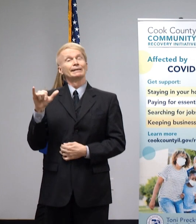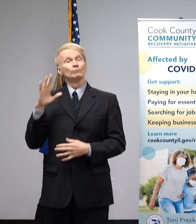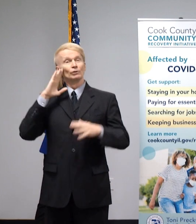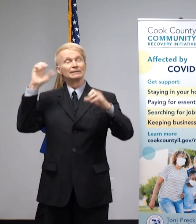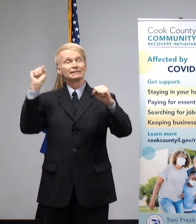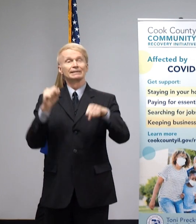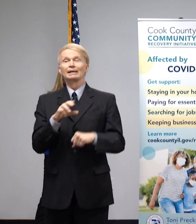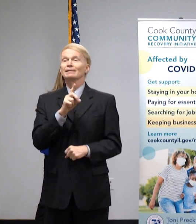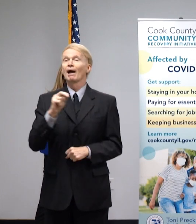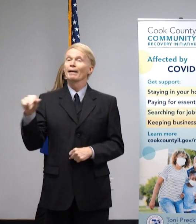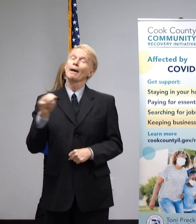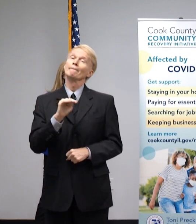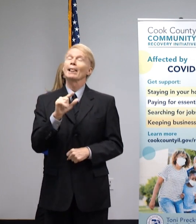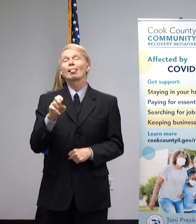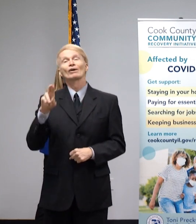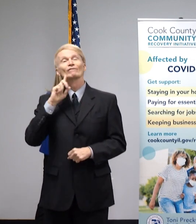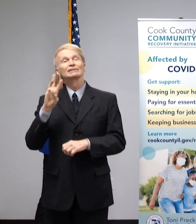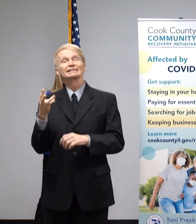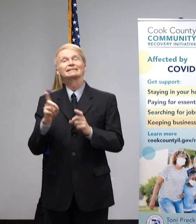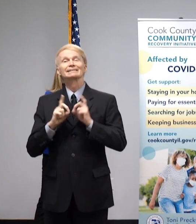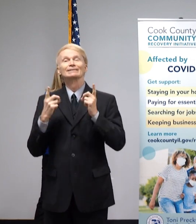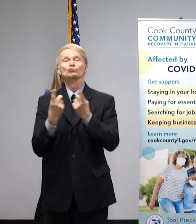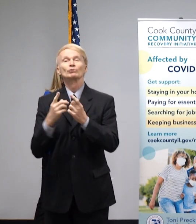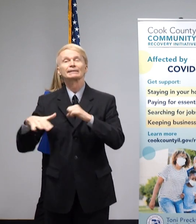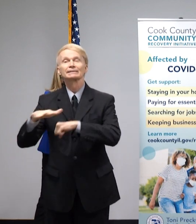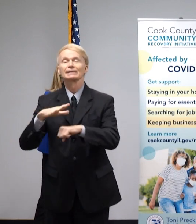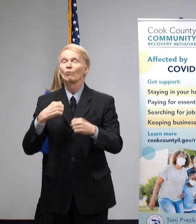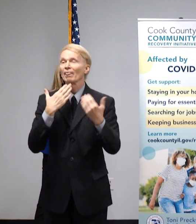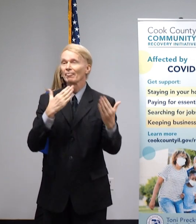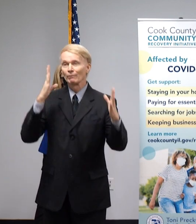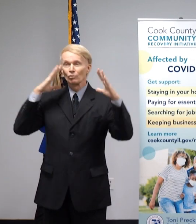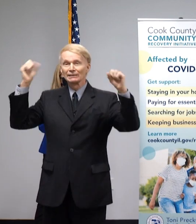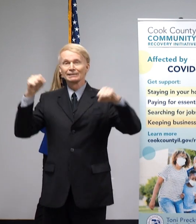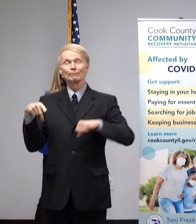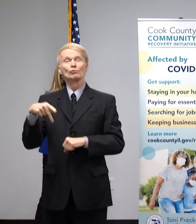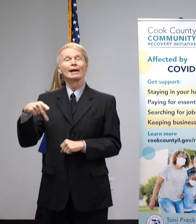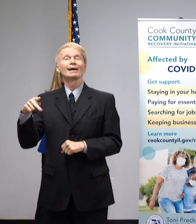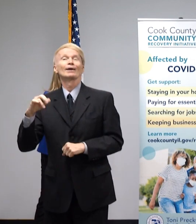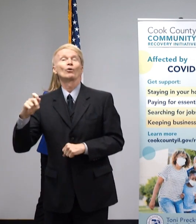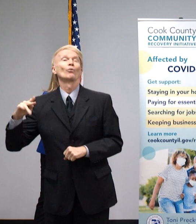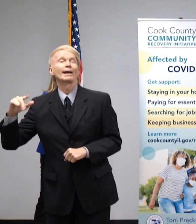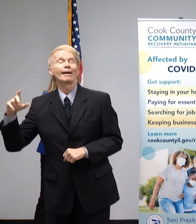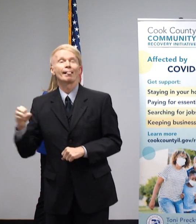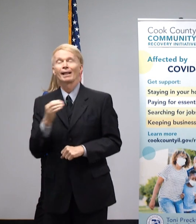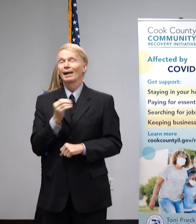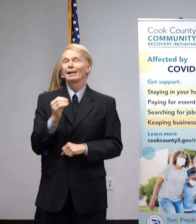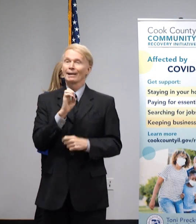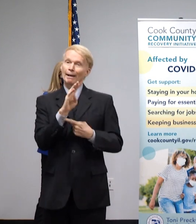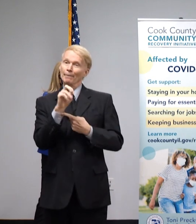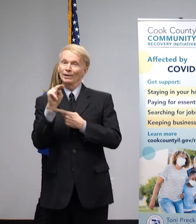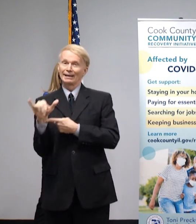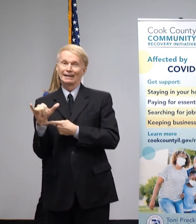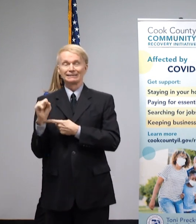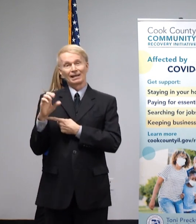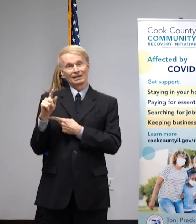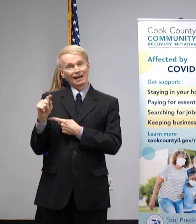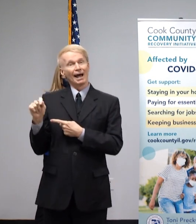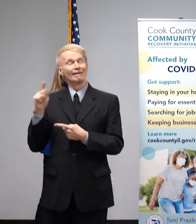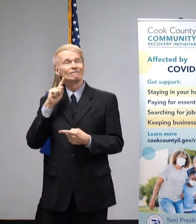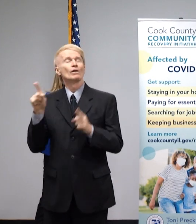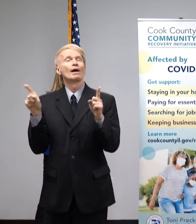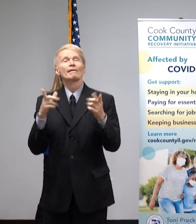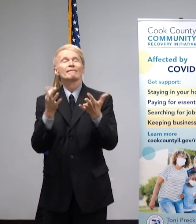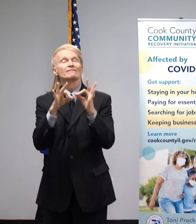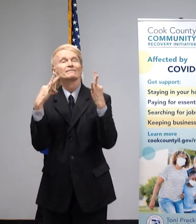and I'd like to thank President Prett-Winkle for inviting me here today, as well as Ebony Scott from the Family Independence Initiative